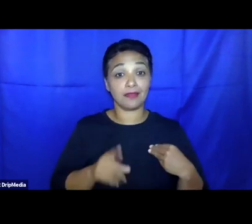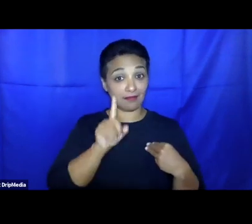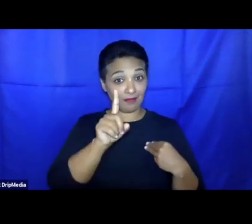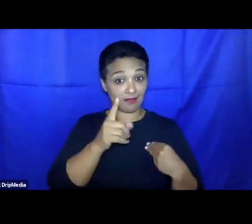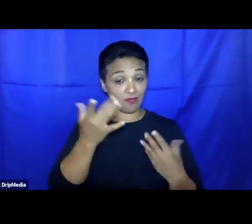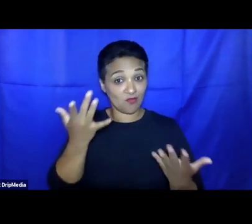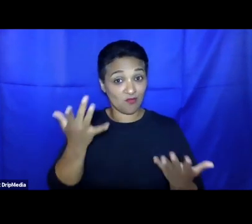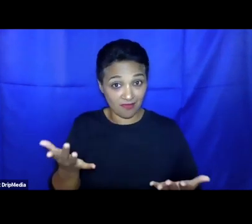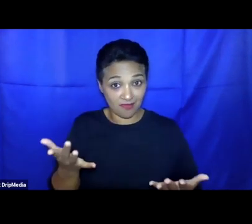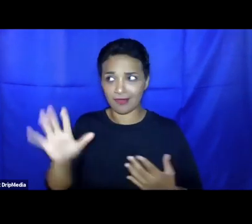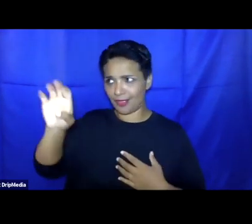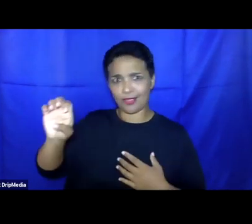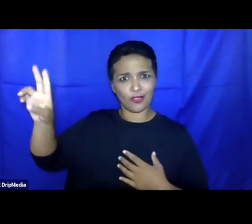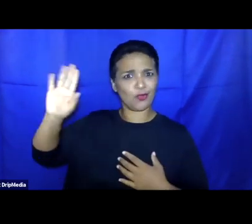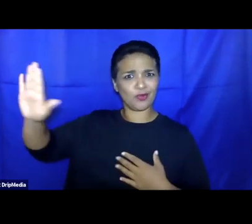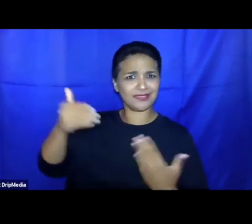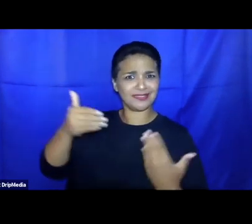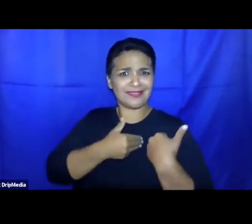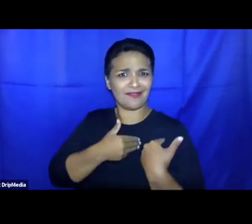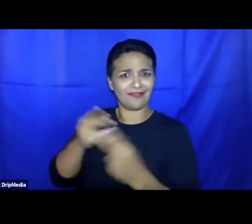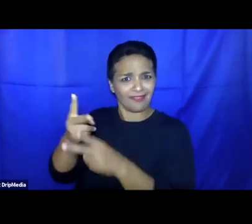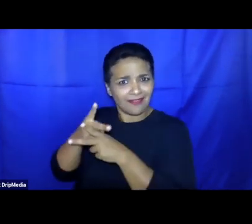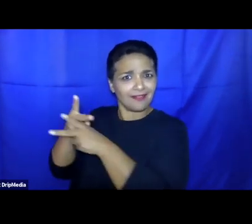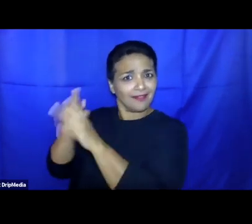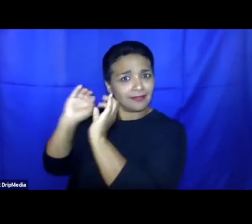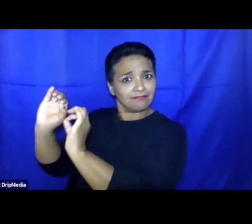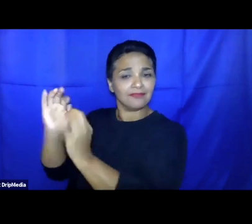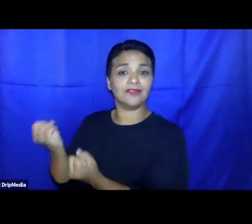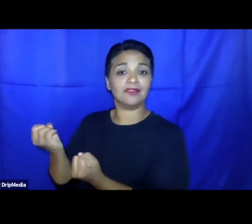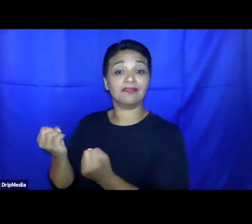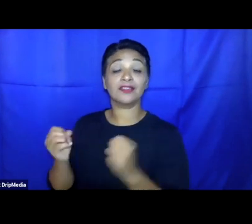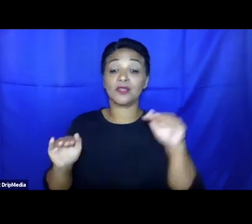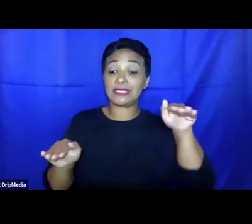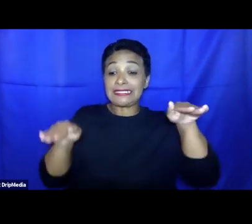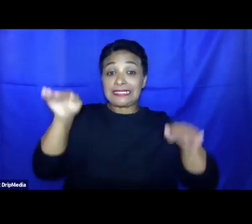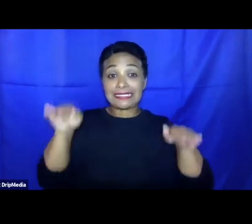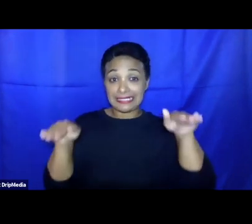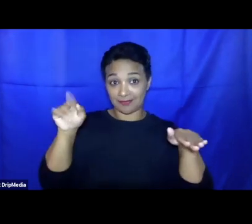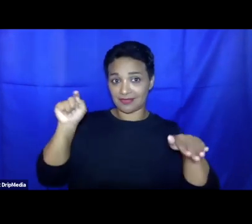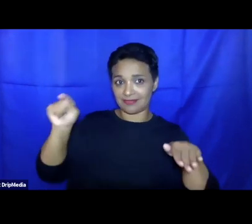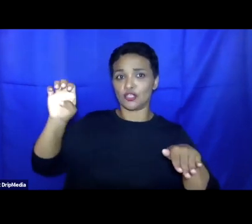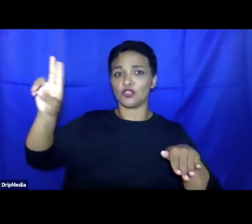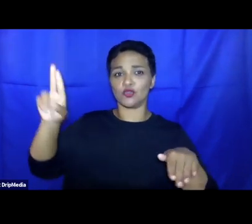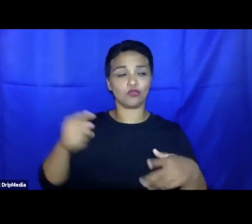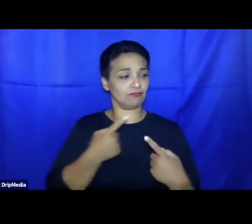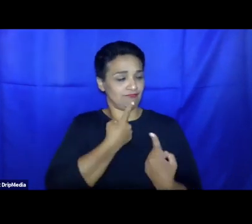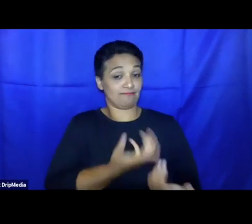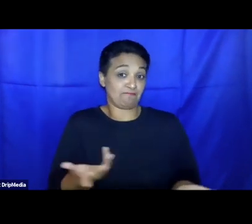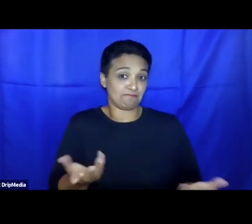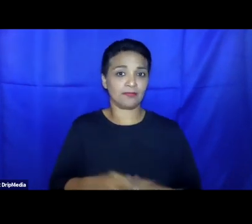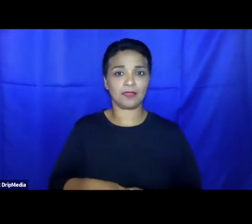And to make it even more dramatically similar to the EU, one of the arguments was that if you are unsafe in any particular